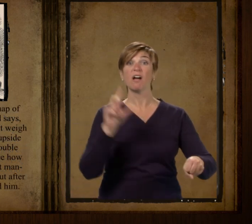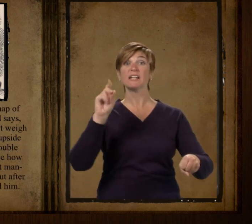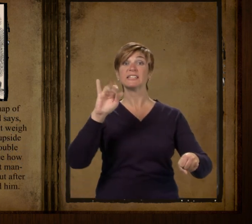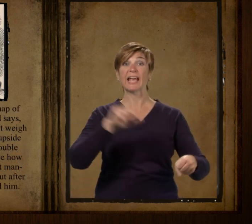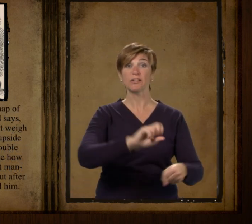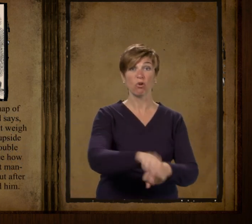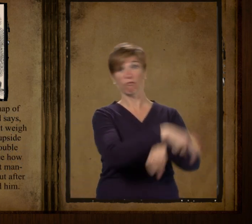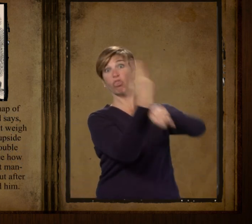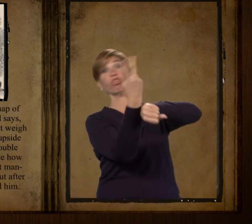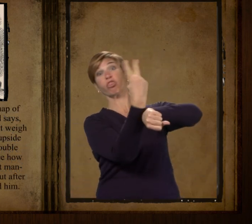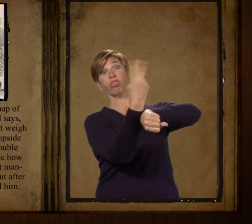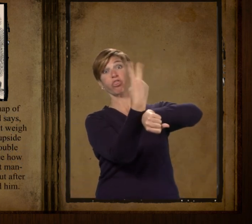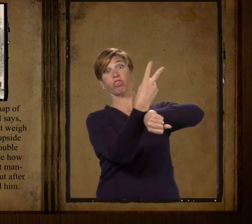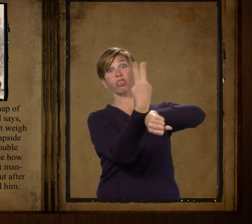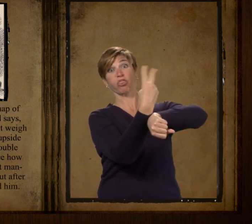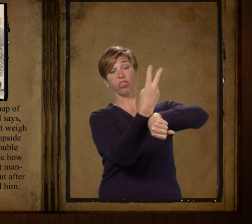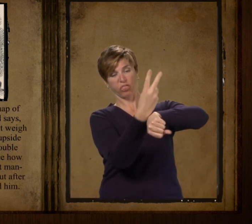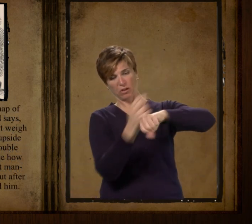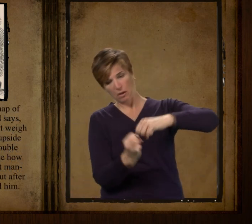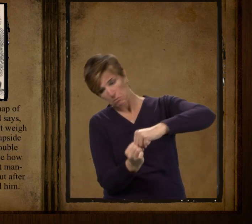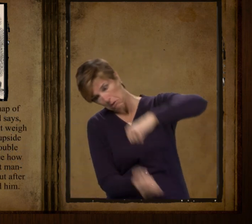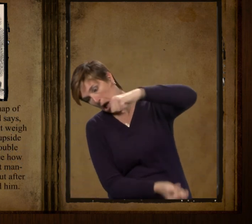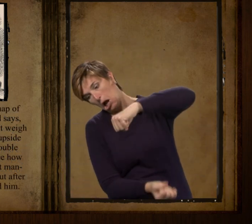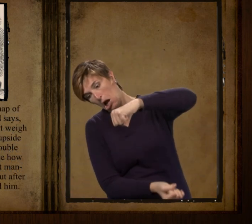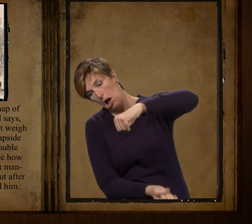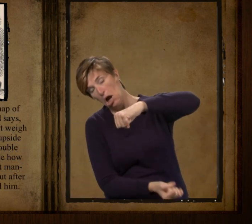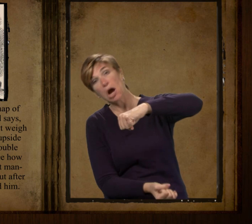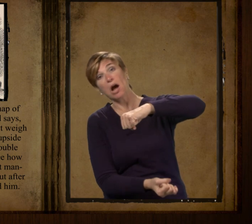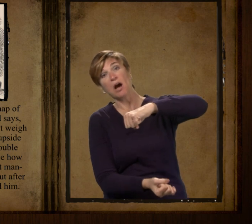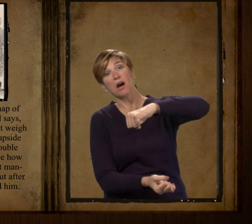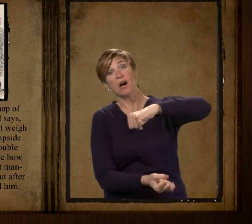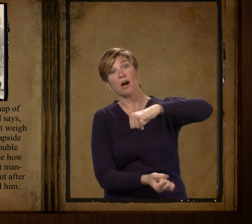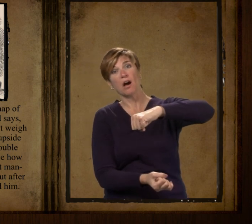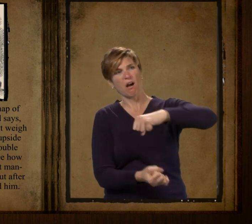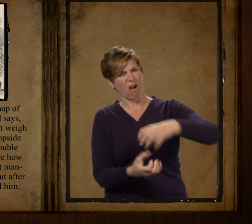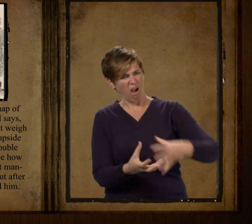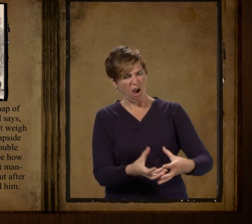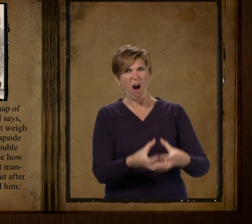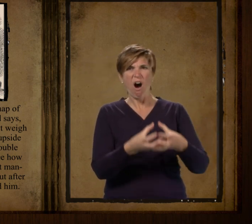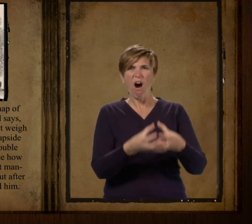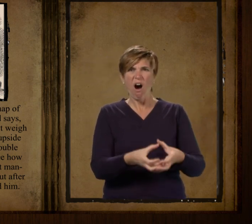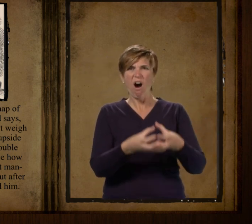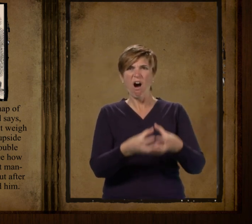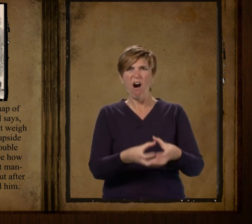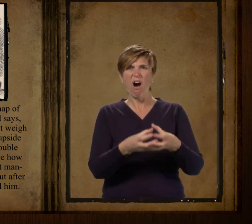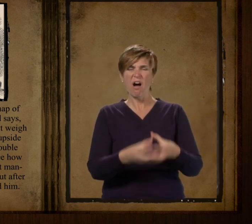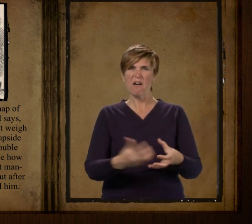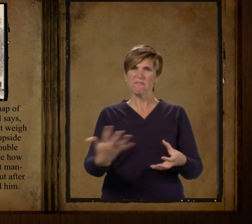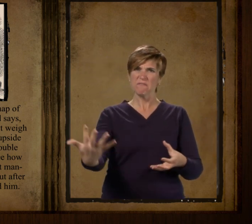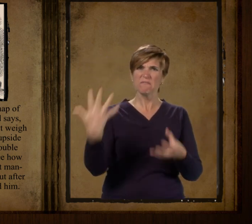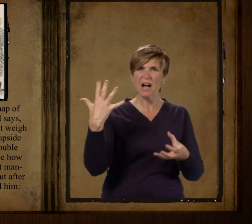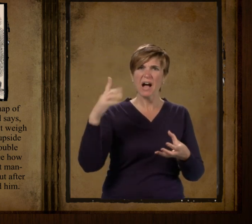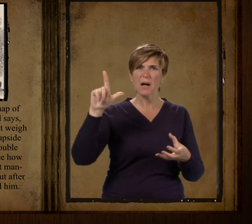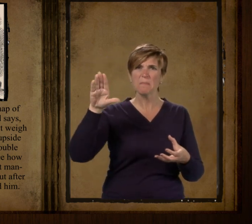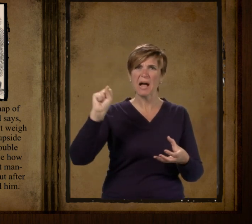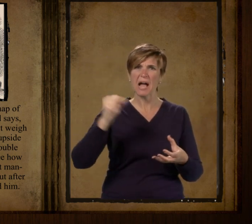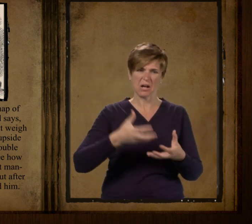and he catched Daniel by the nap of the neck and lifted him up and says why blame my